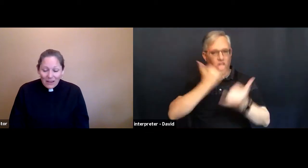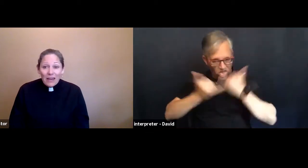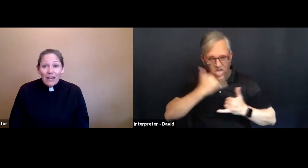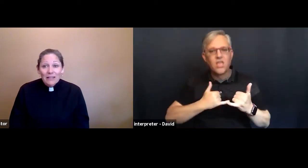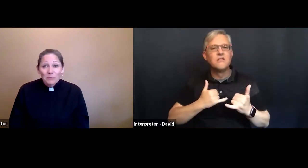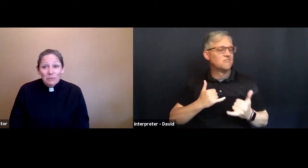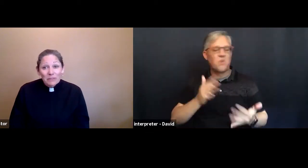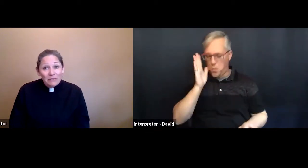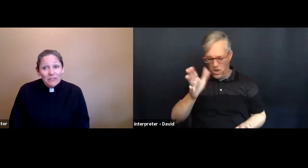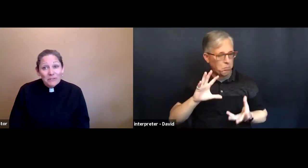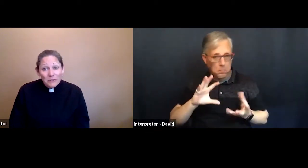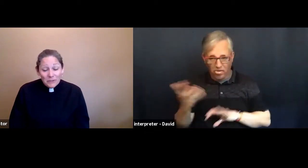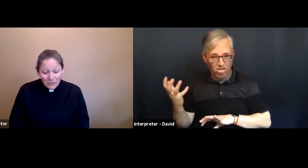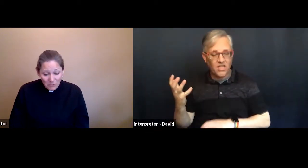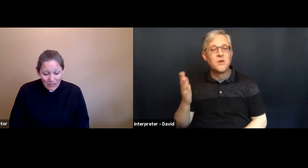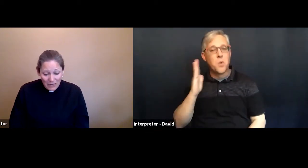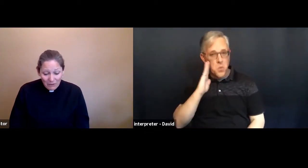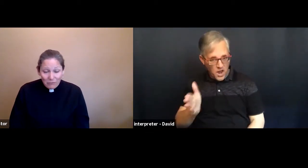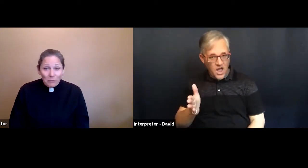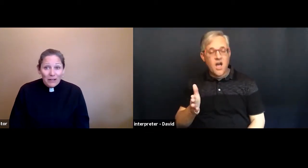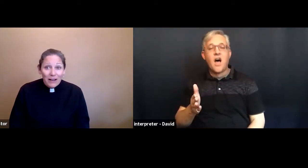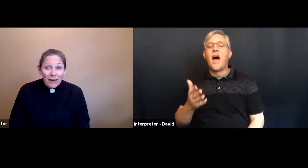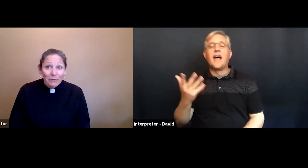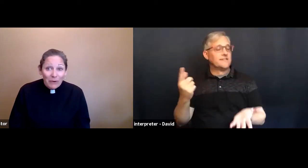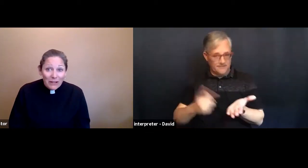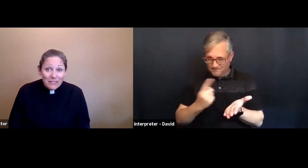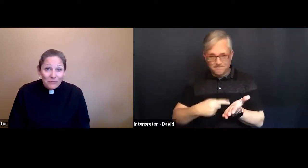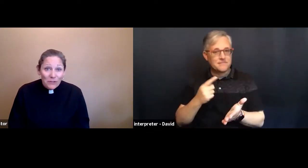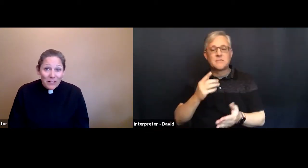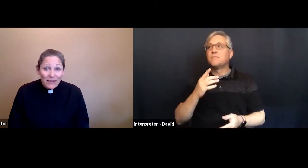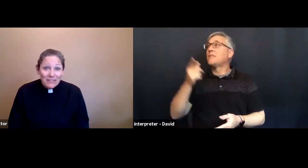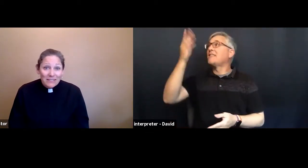and we will even turn away from what God wants for us